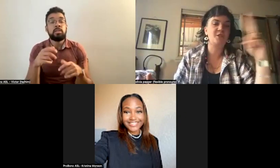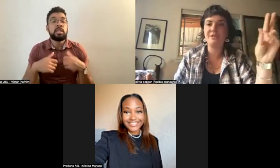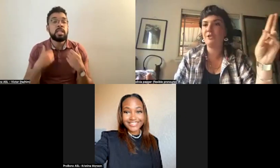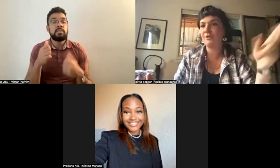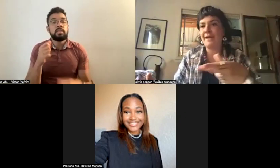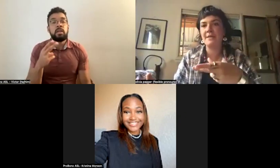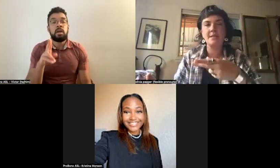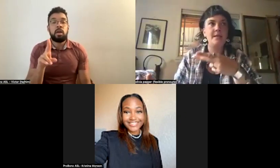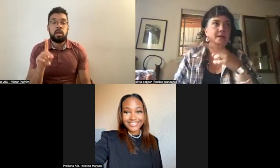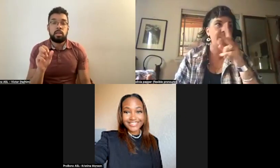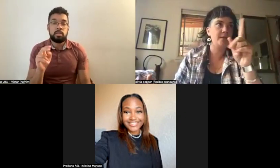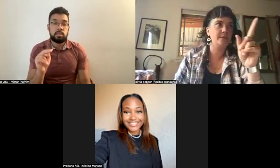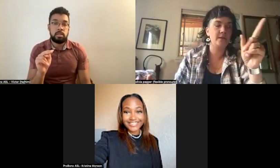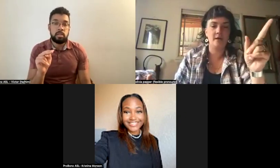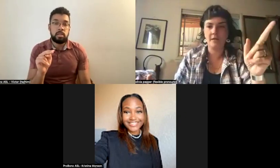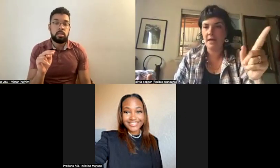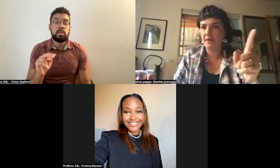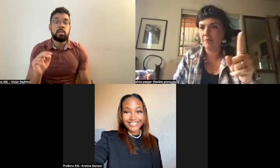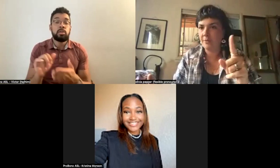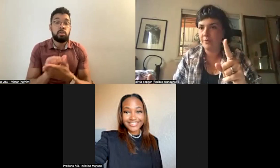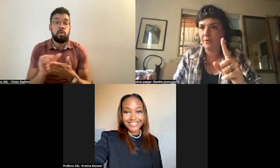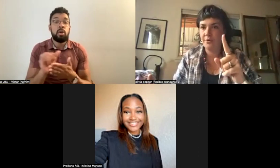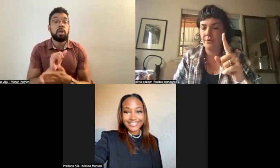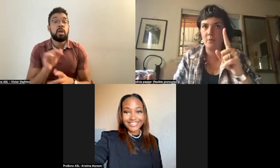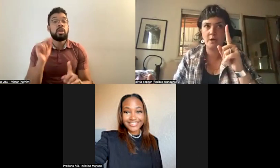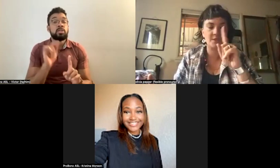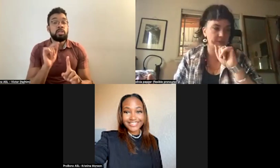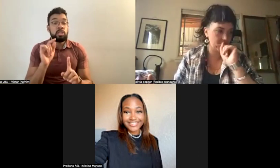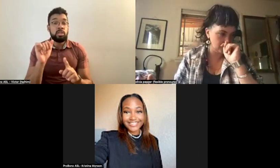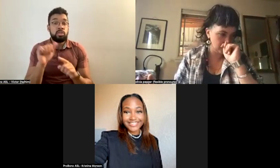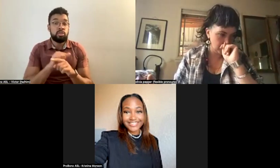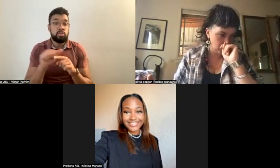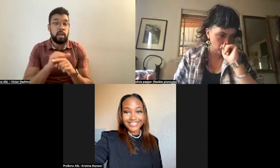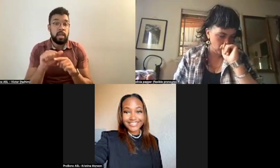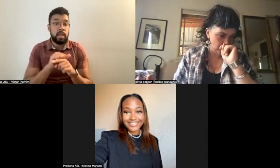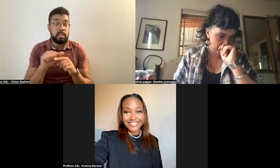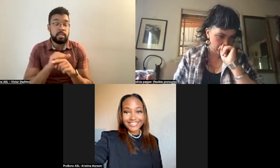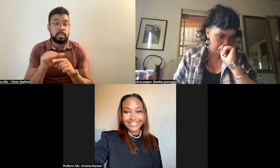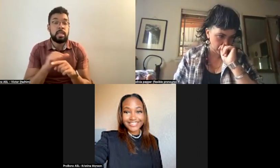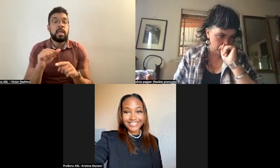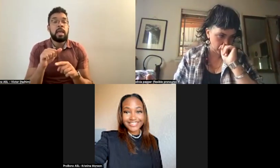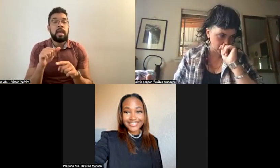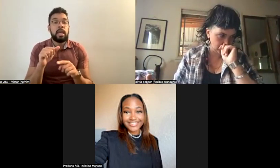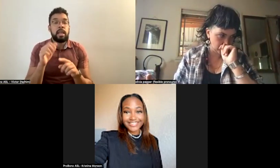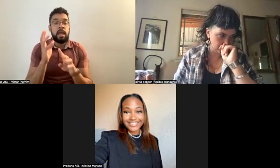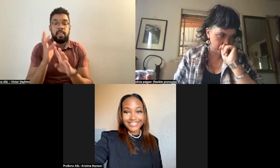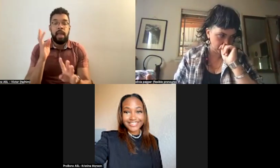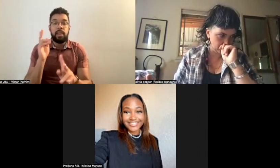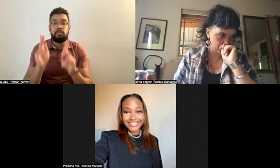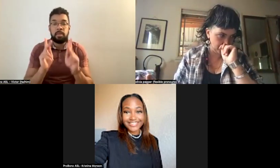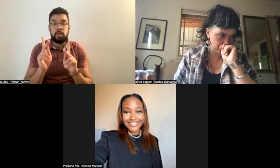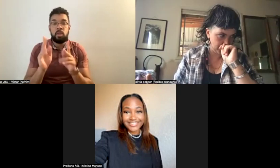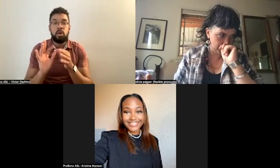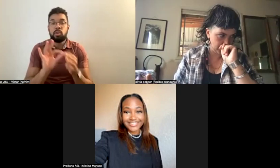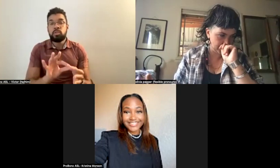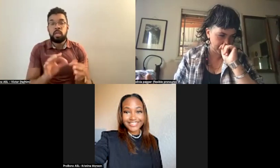and she trained in a line of people who were associated with, gosh, now I'm having trouble